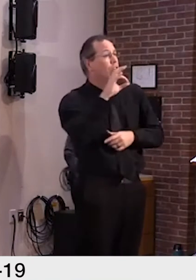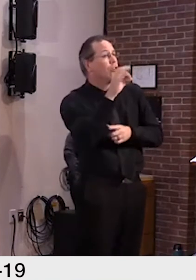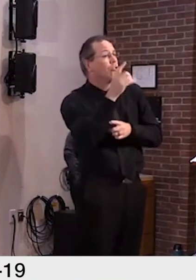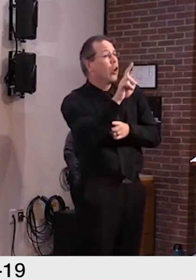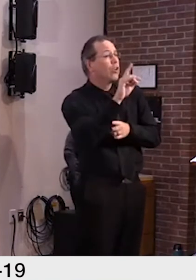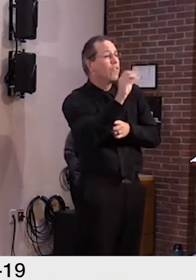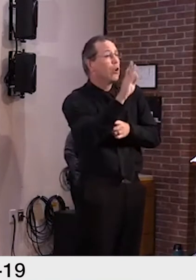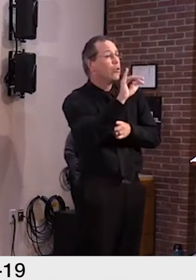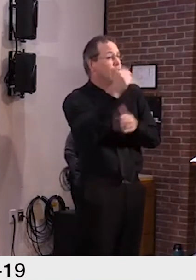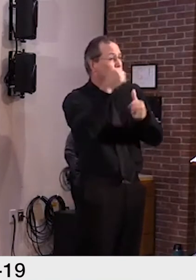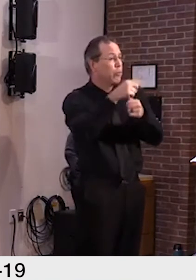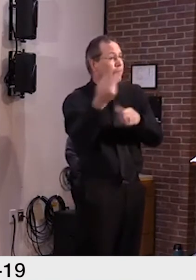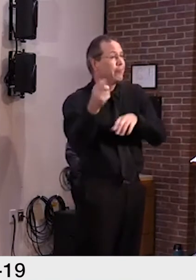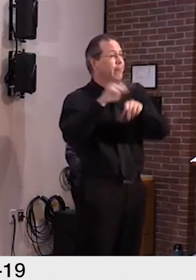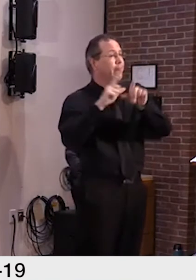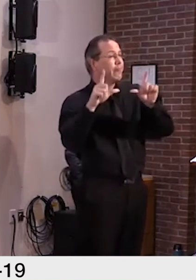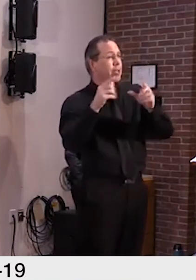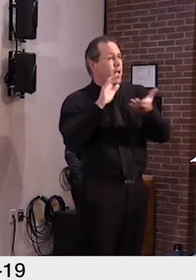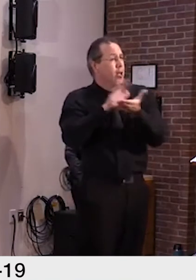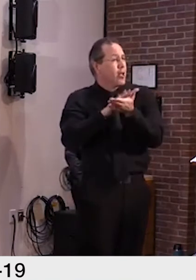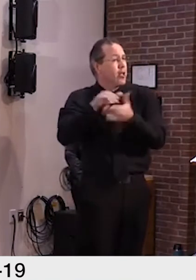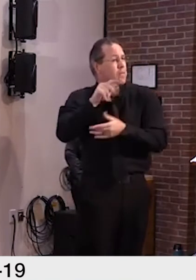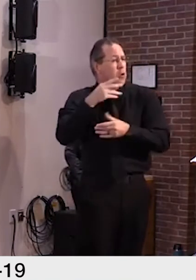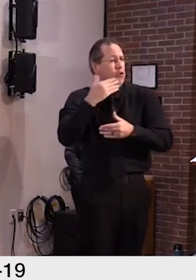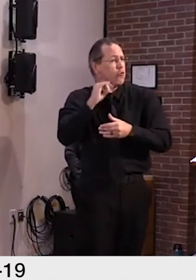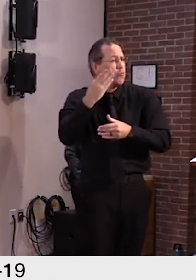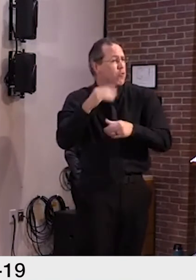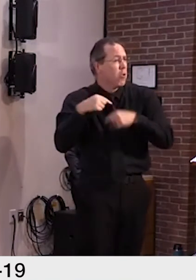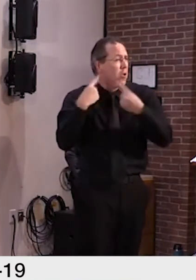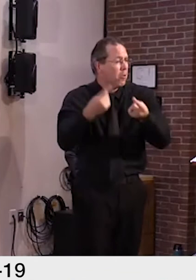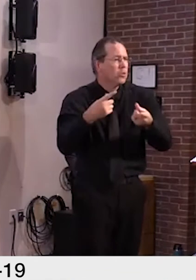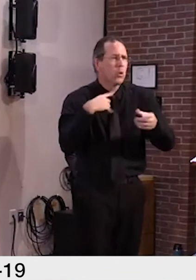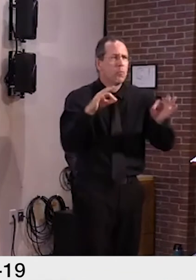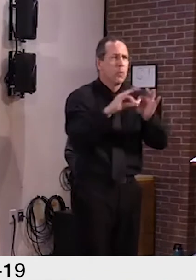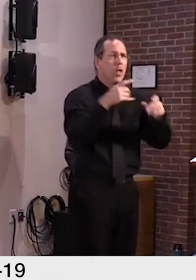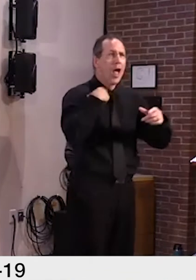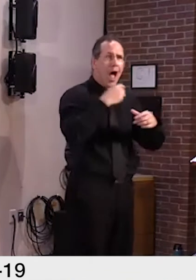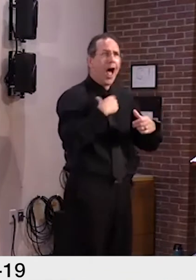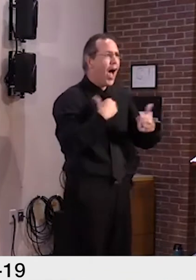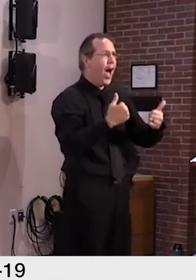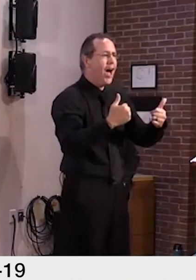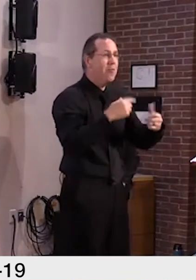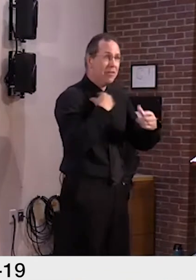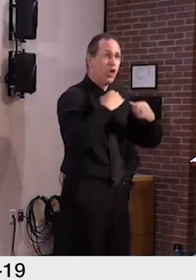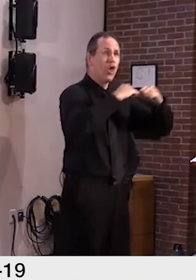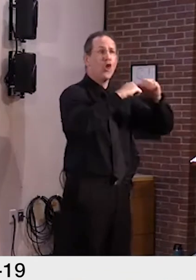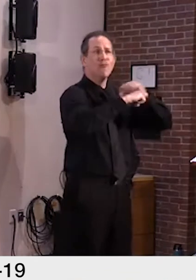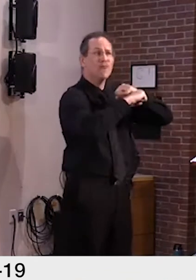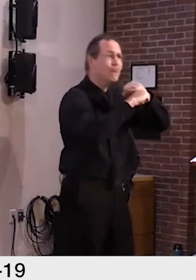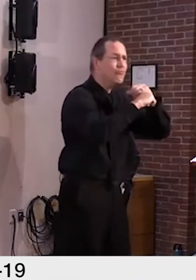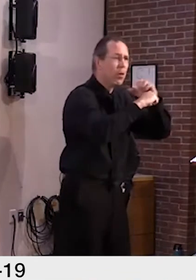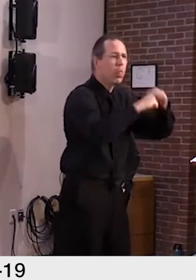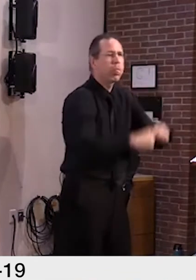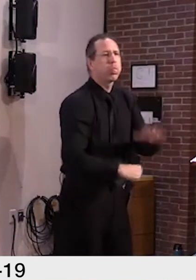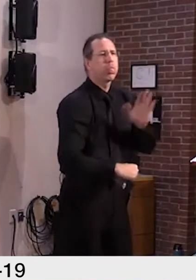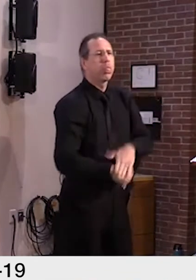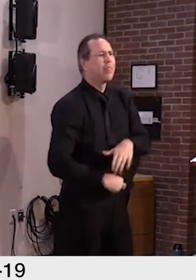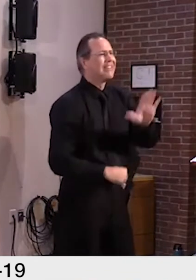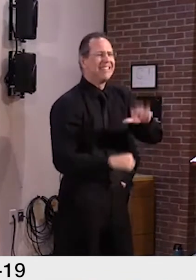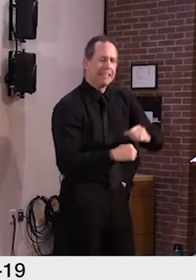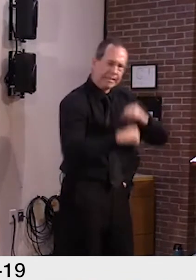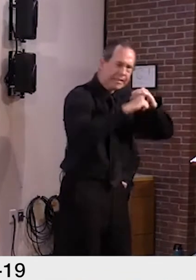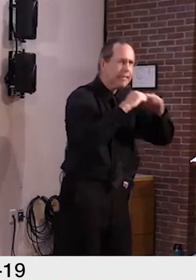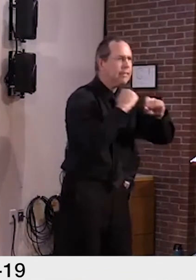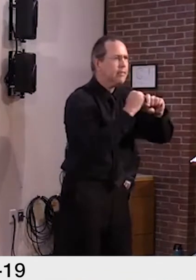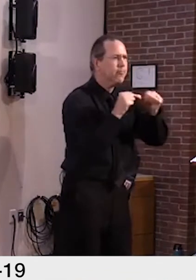country, if you look at some of the larger outbreaks in surrounding states like Maine, their health officials are warning that the quick spread